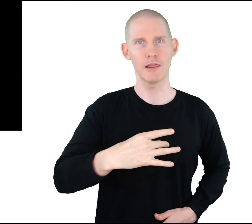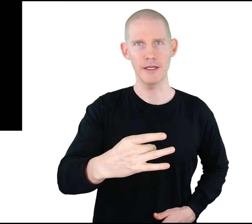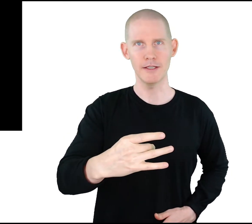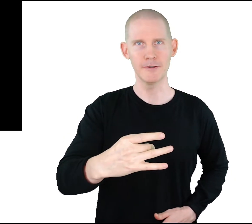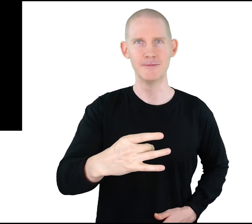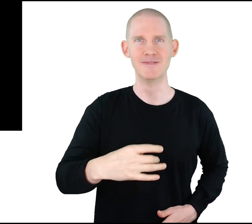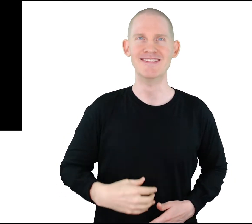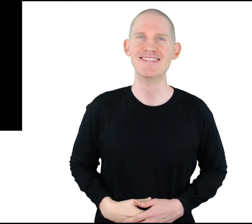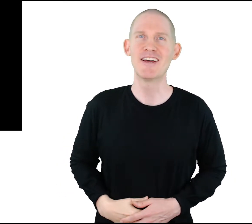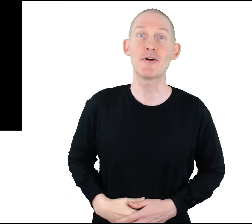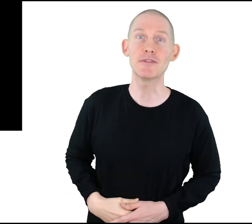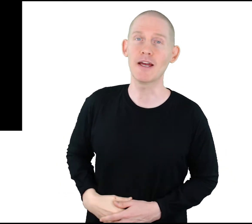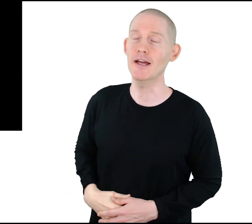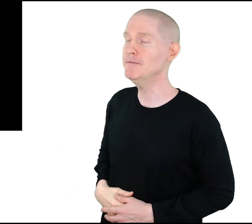Like. From the sign.